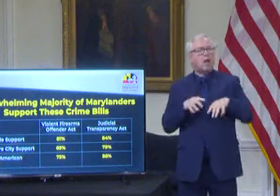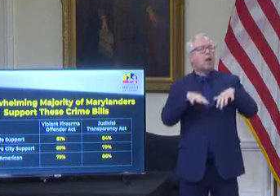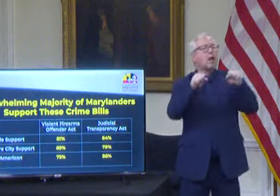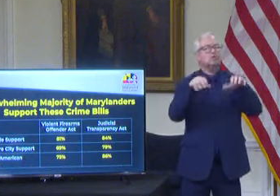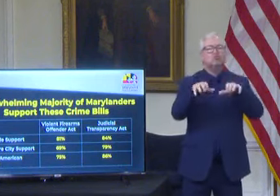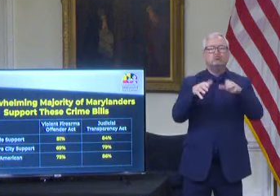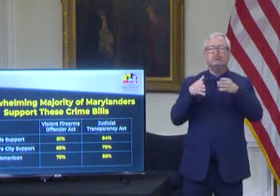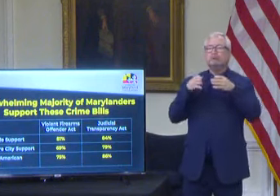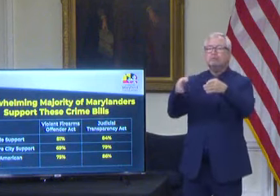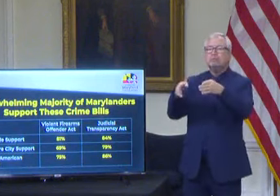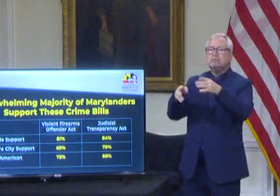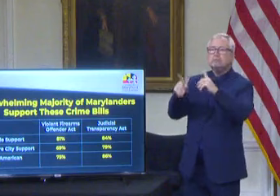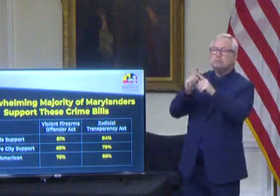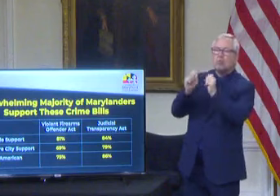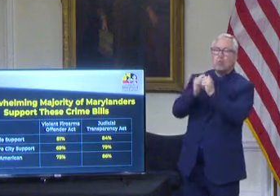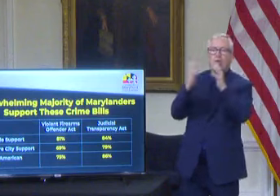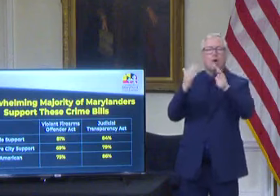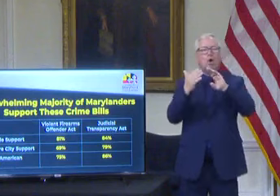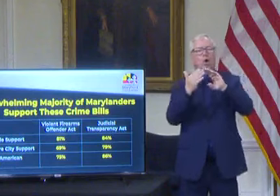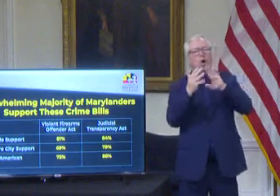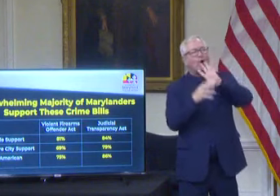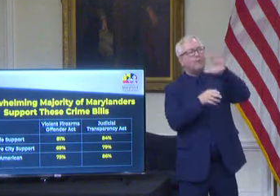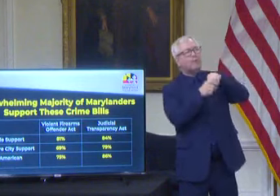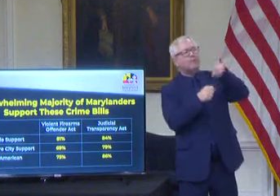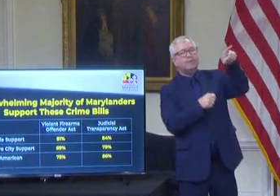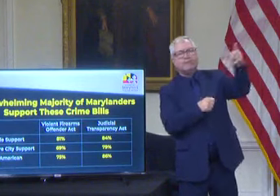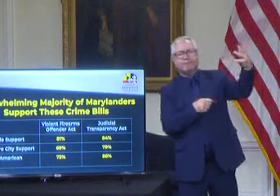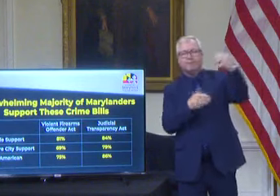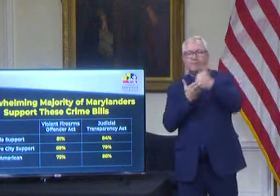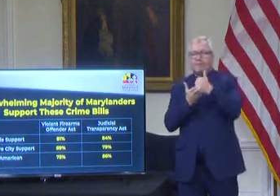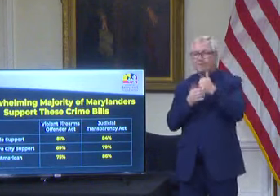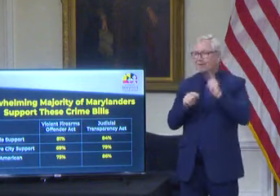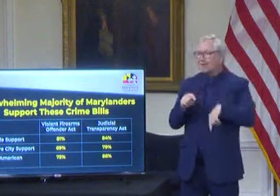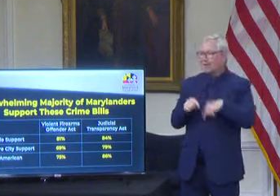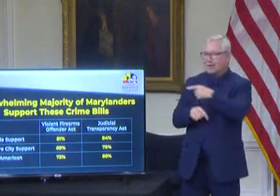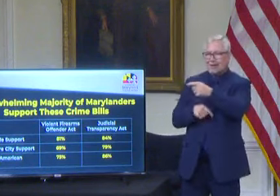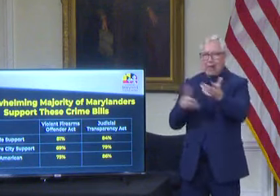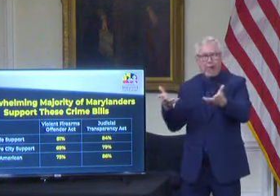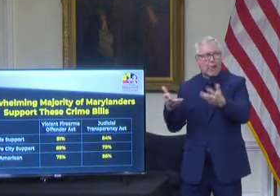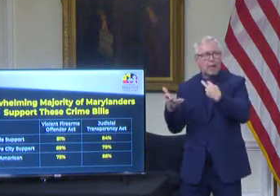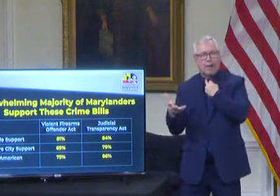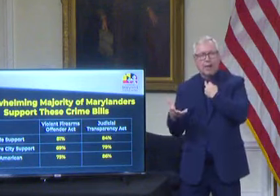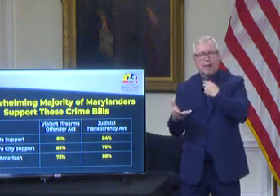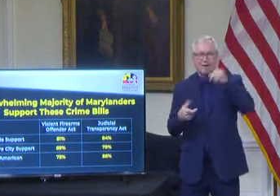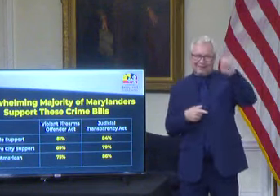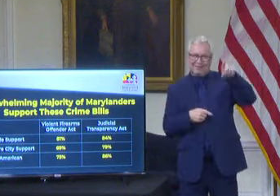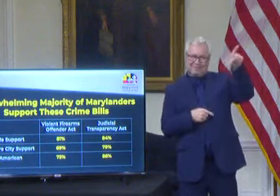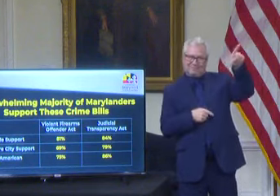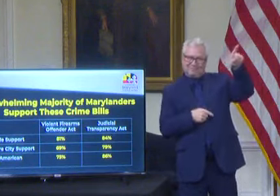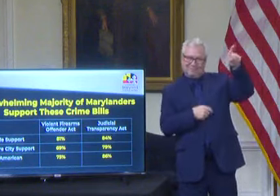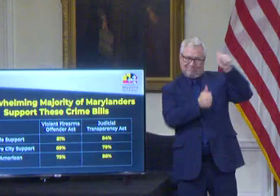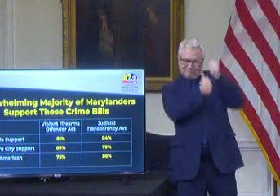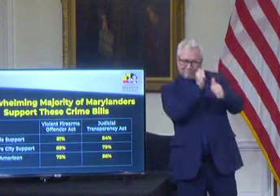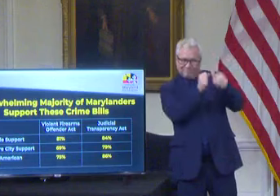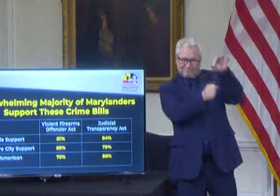communities without city leaders and legislators doing the jobs that they were elected to do.